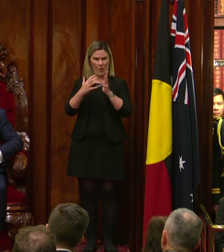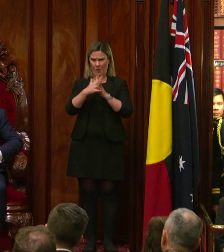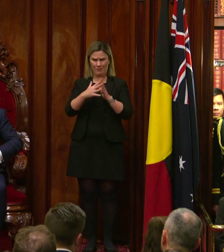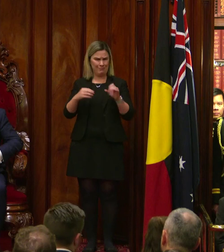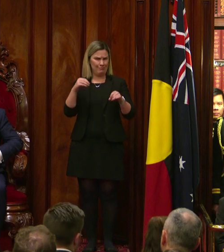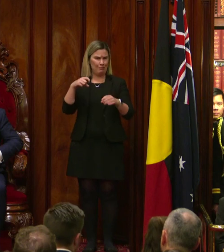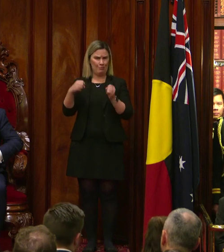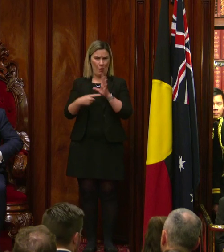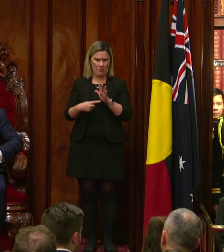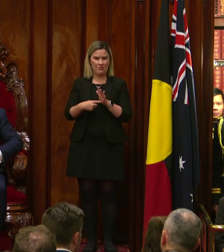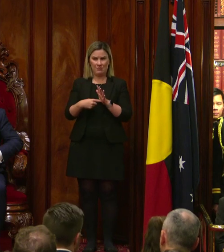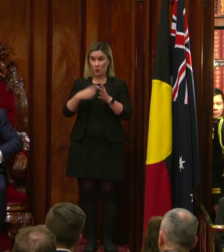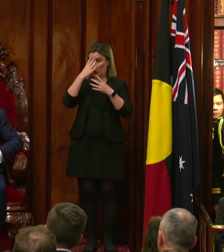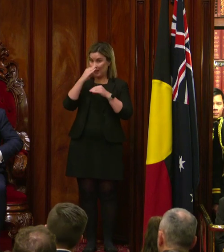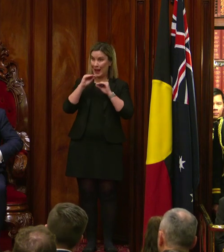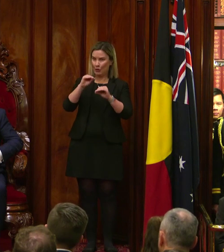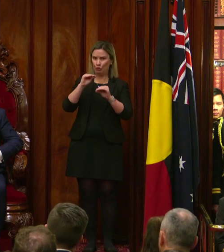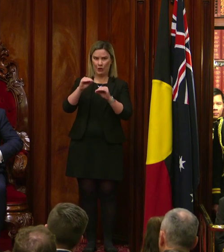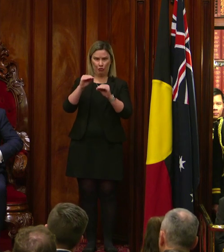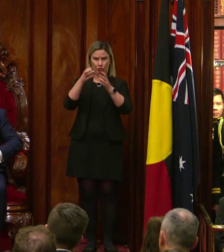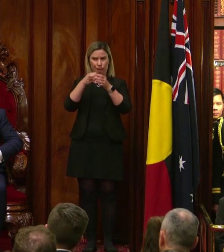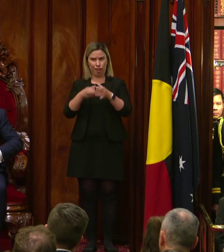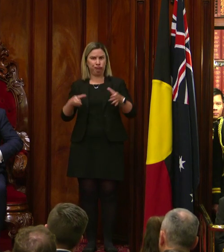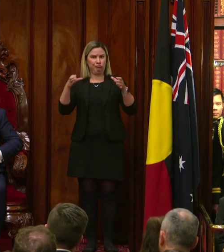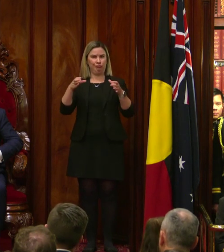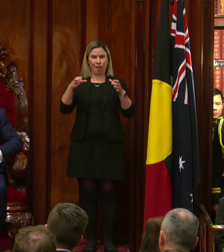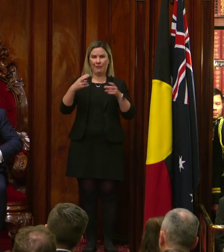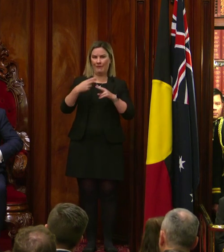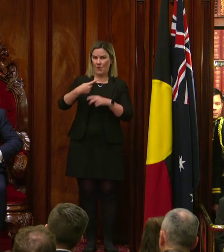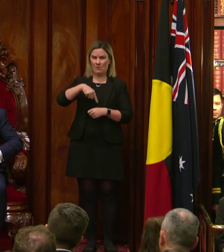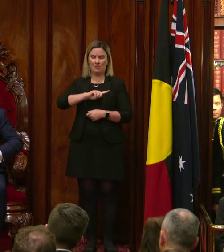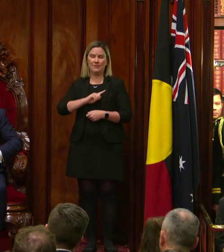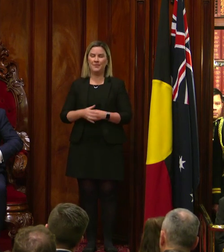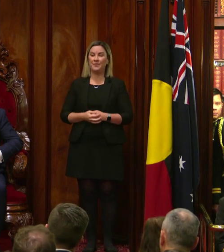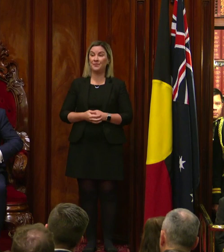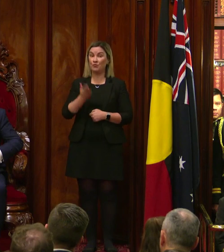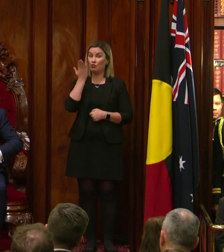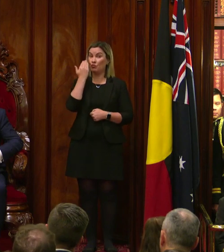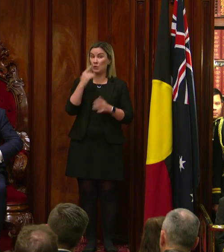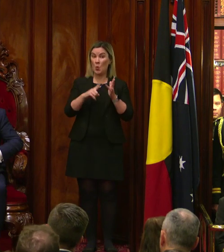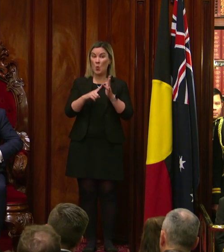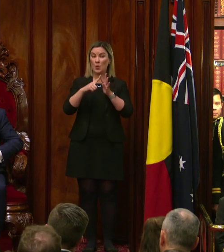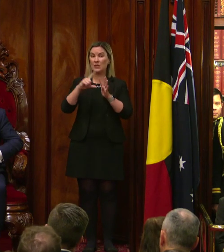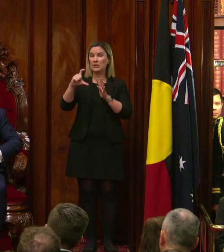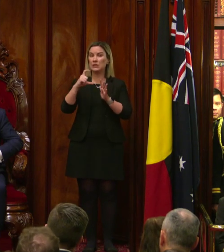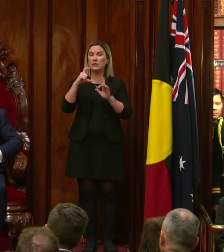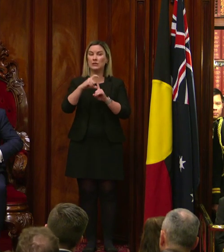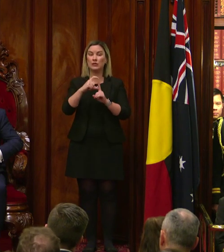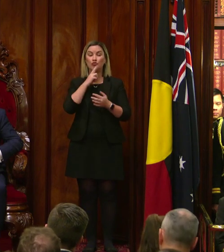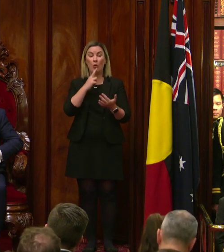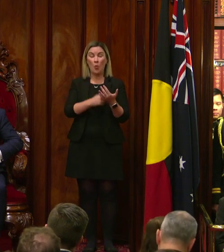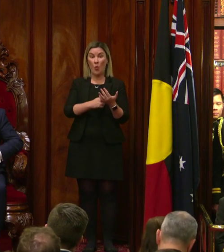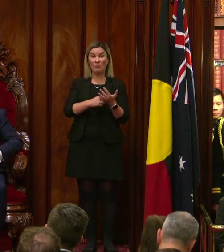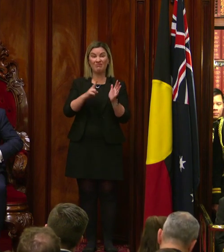Education is nation-building. A recent OECD report noted Australia's high level of teacher